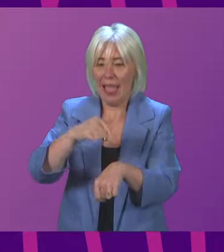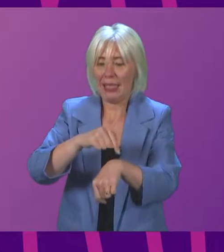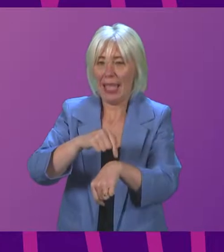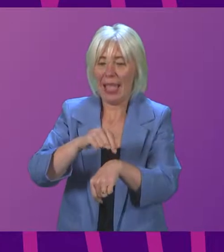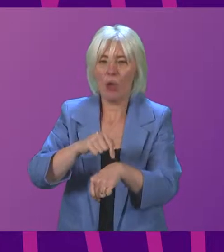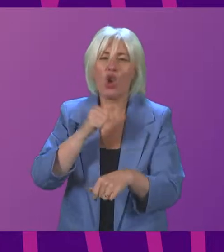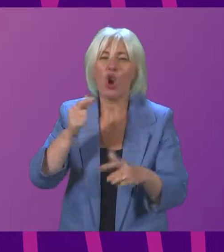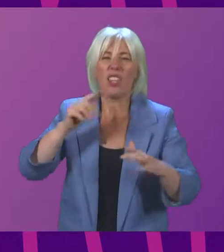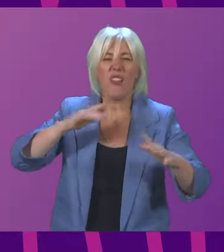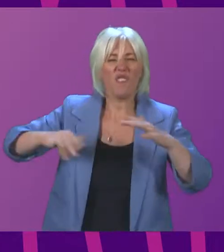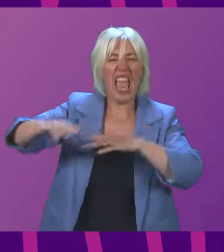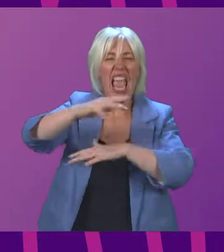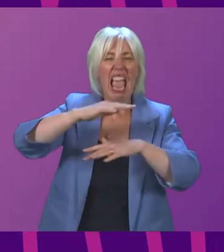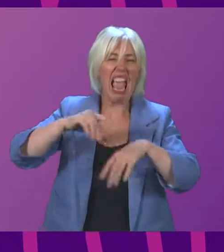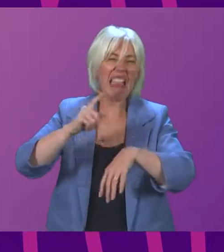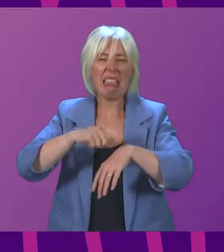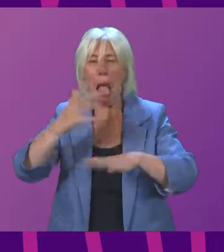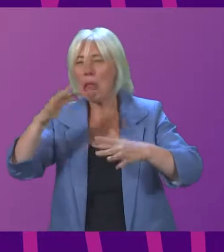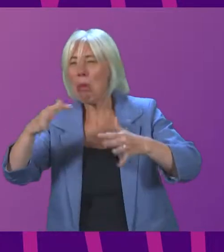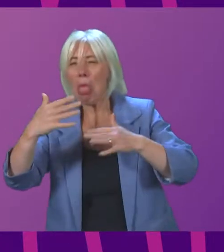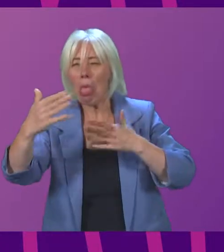reasonable time? Cabinet Secretary.